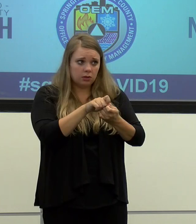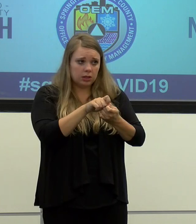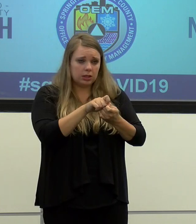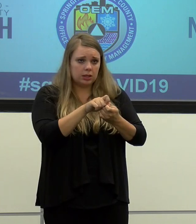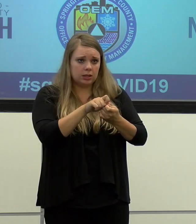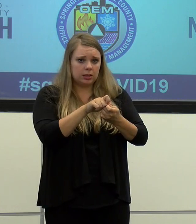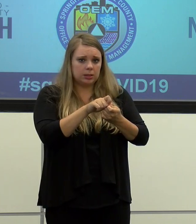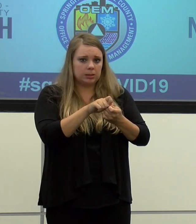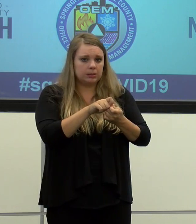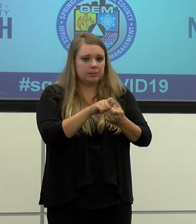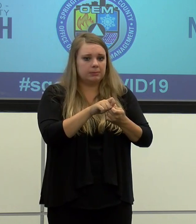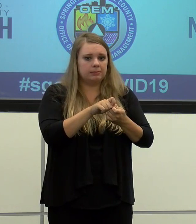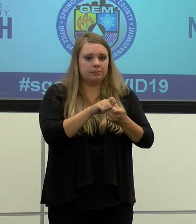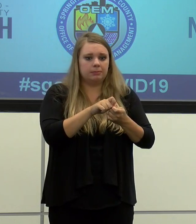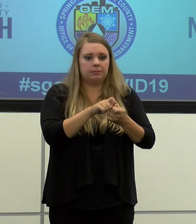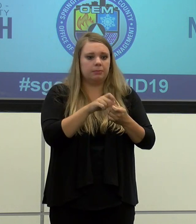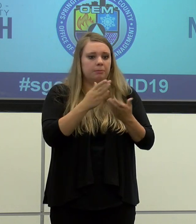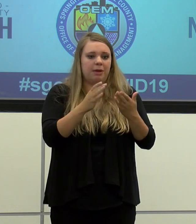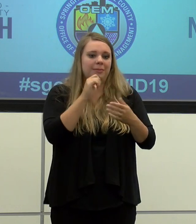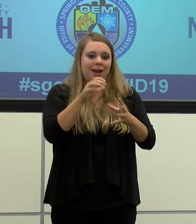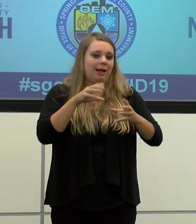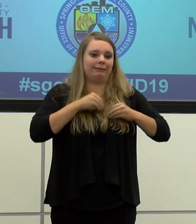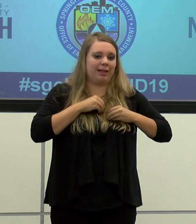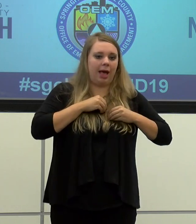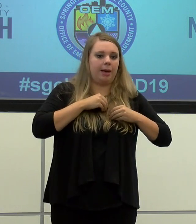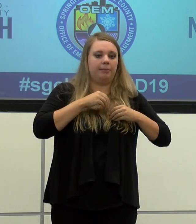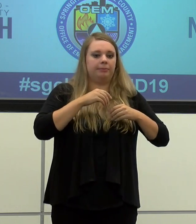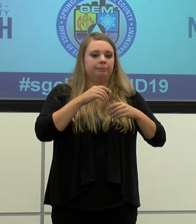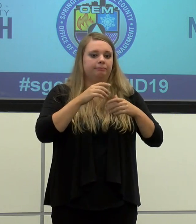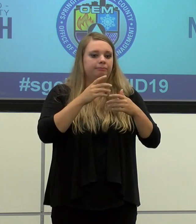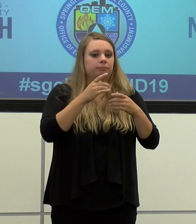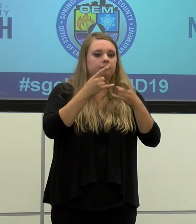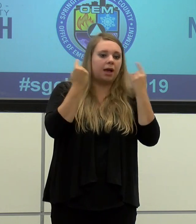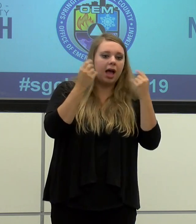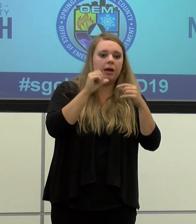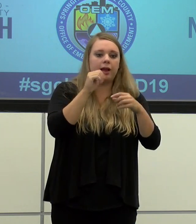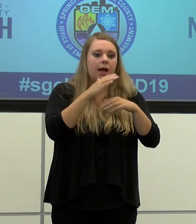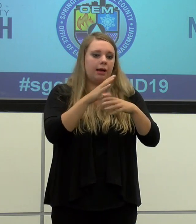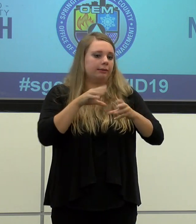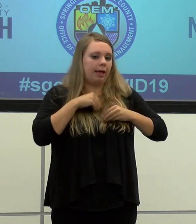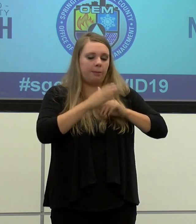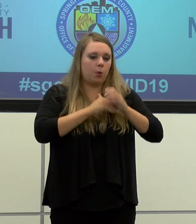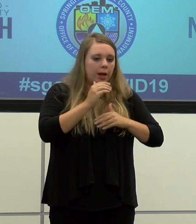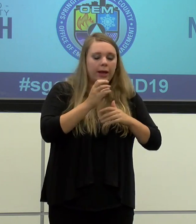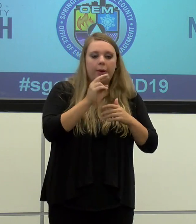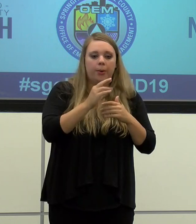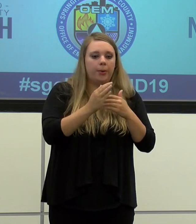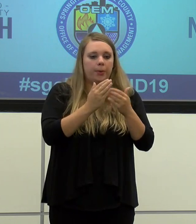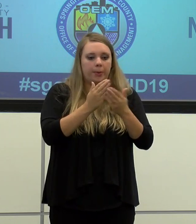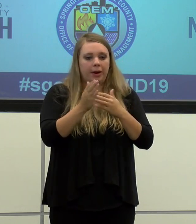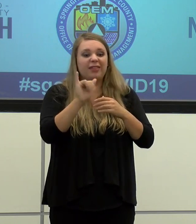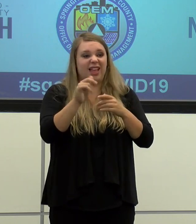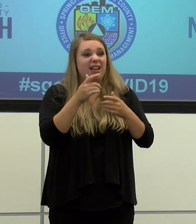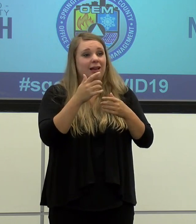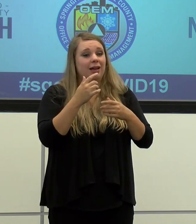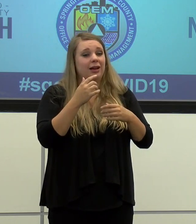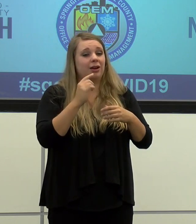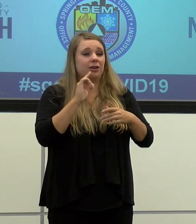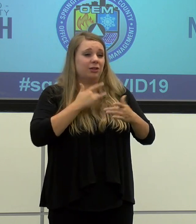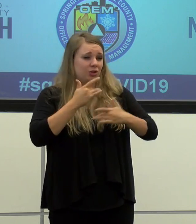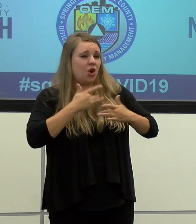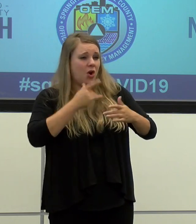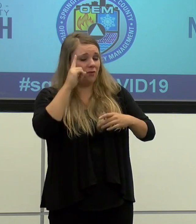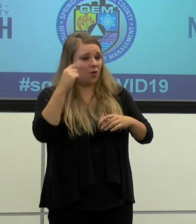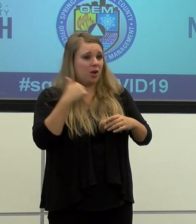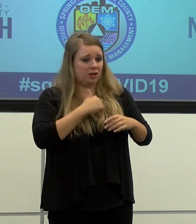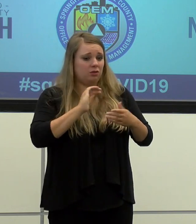rejecting some of these prevention messages. Uh, so that's a significant concern for us in the community. There's always a boomerang effect.